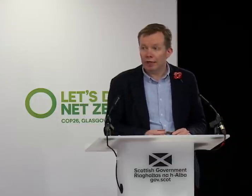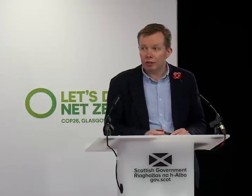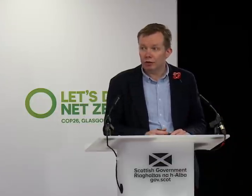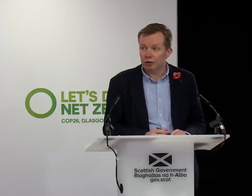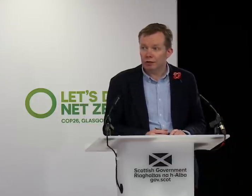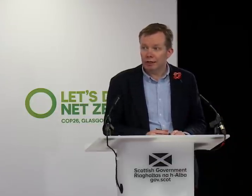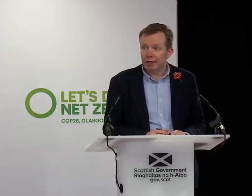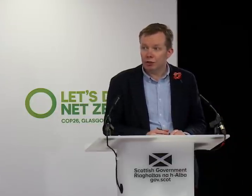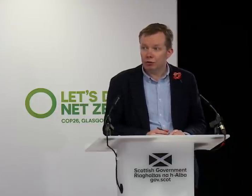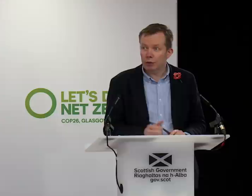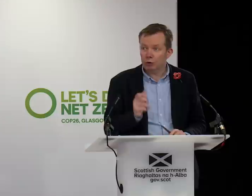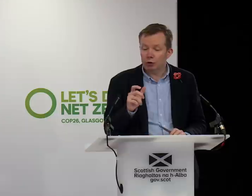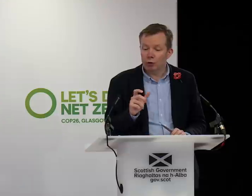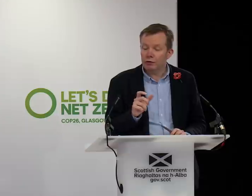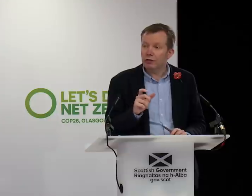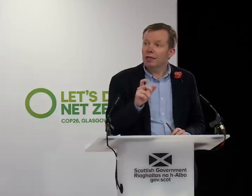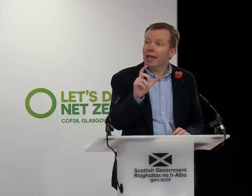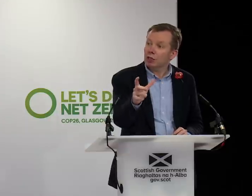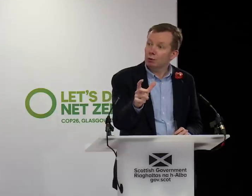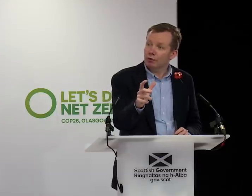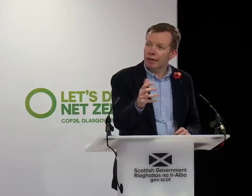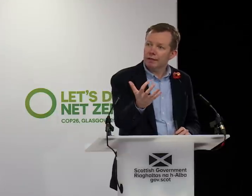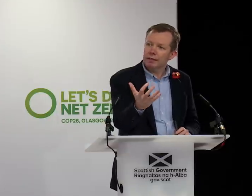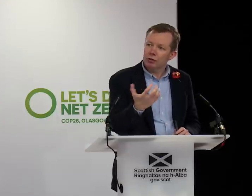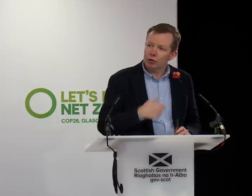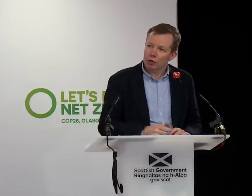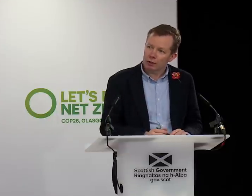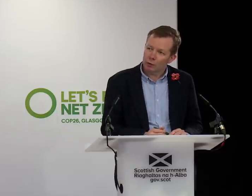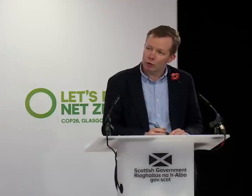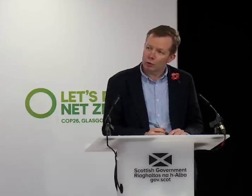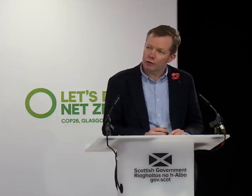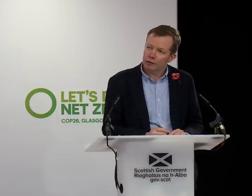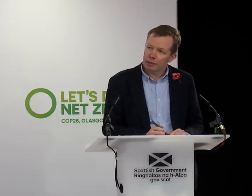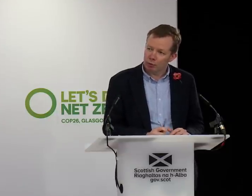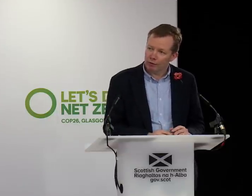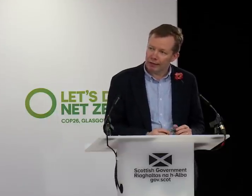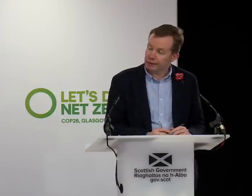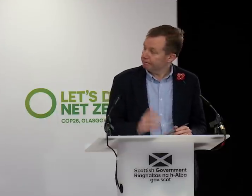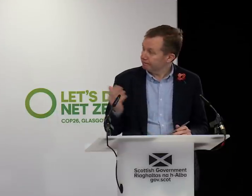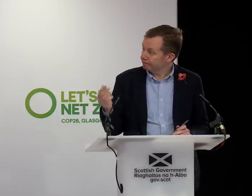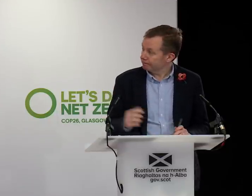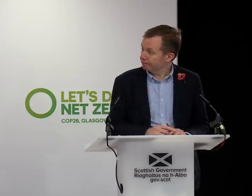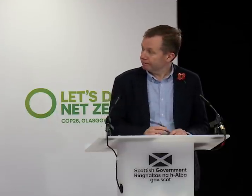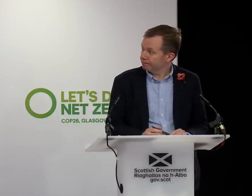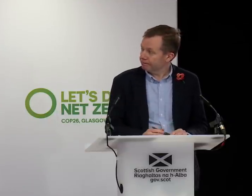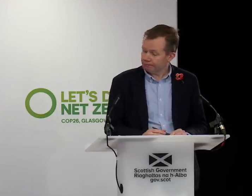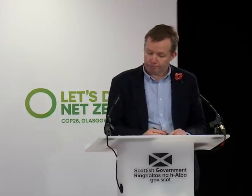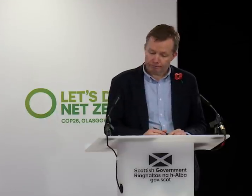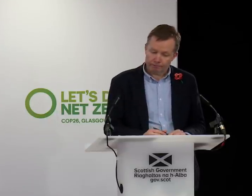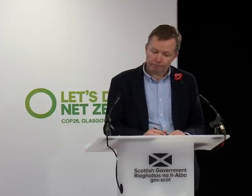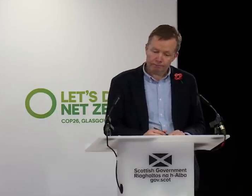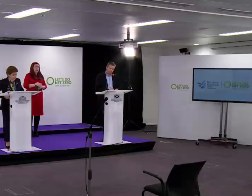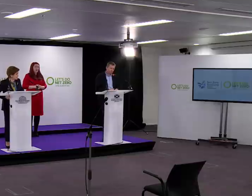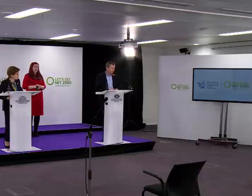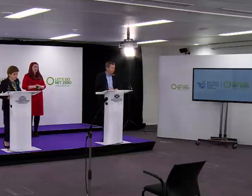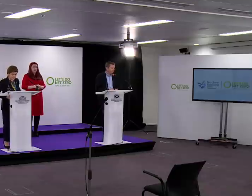following very stringent guidance, too, because we don't want to export virus. Just think we don't want to import virus. Okay, thanks, Jason. The next